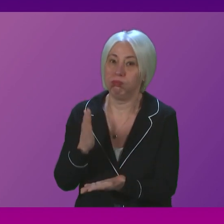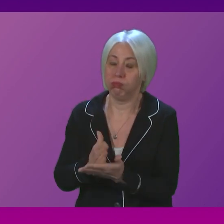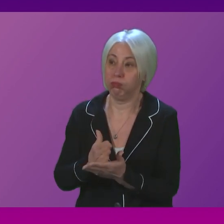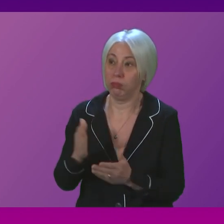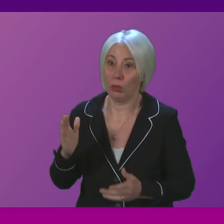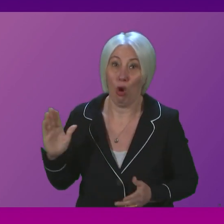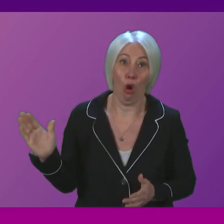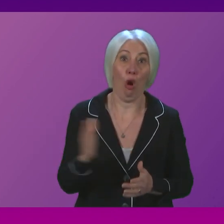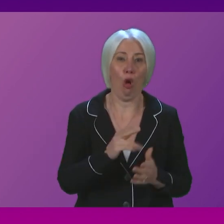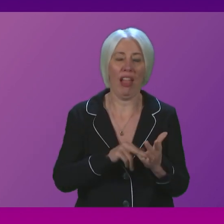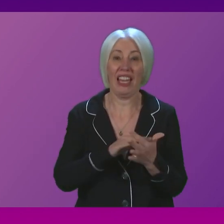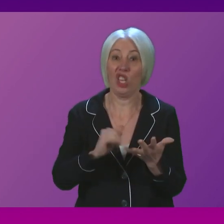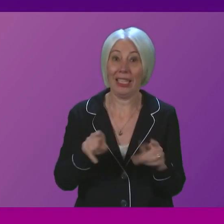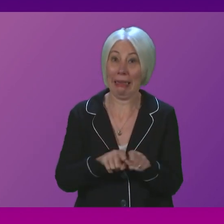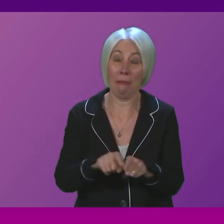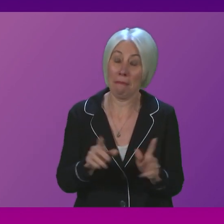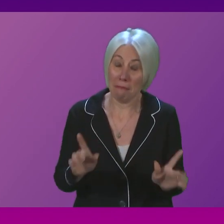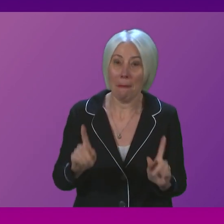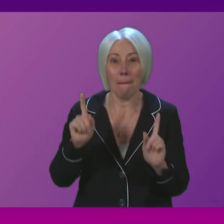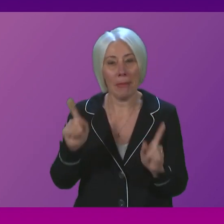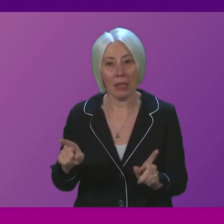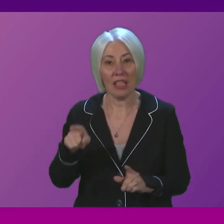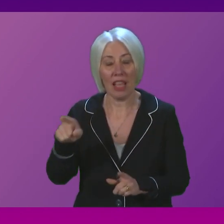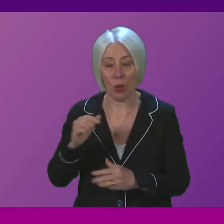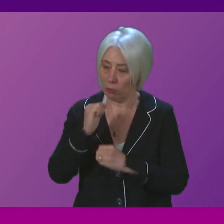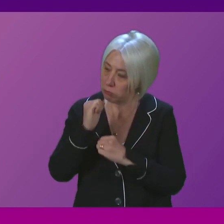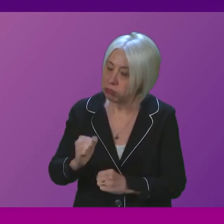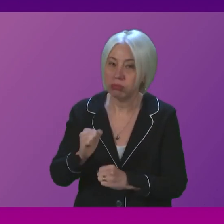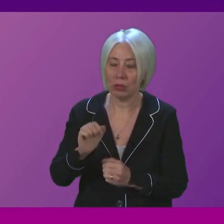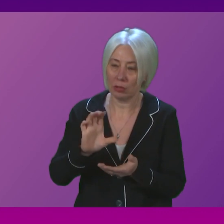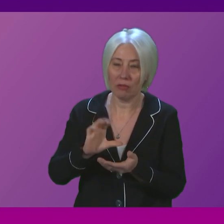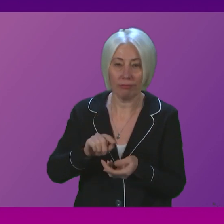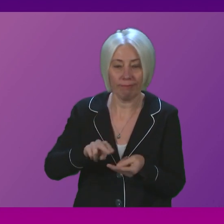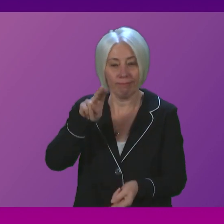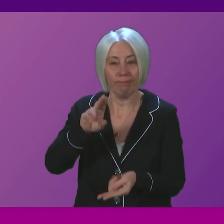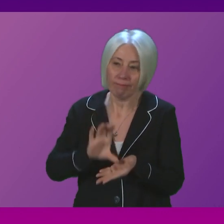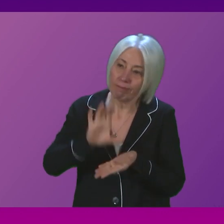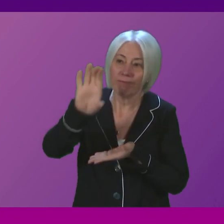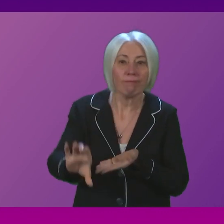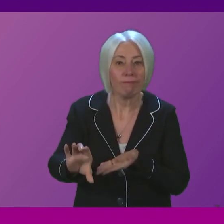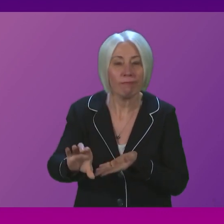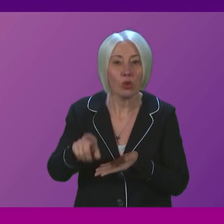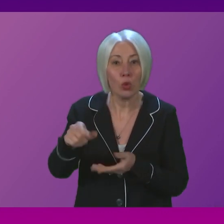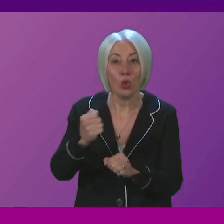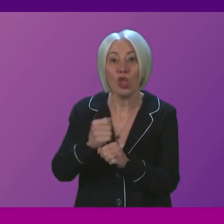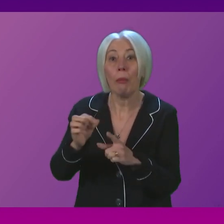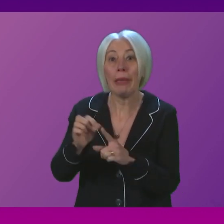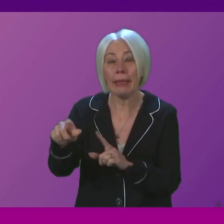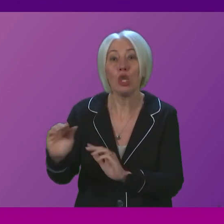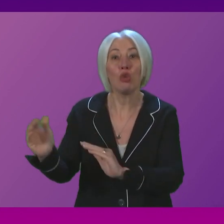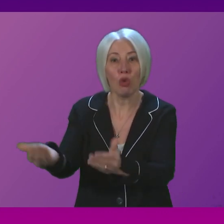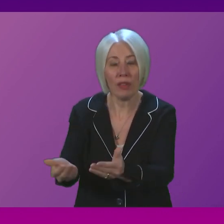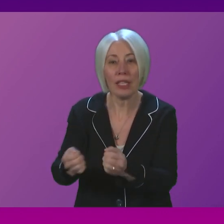entire NHS. That's why, of course, we are committed to increasing funding, further increases in funding in GP services